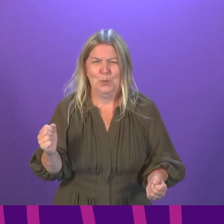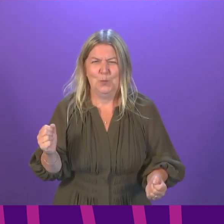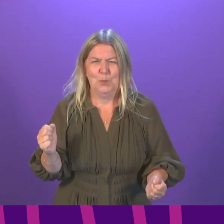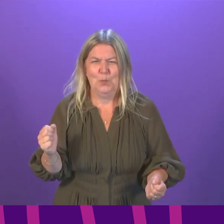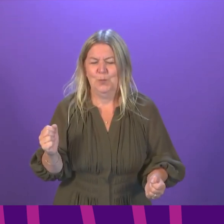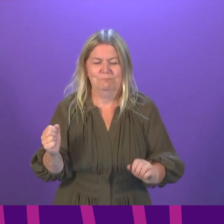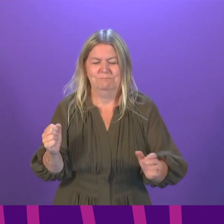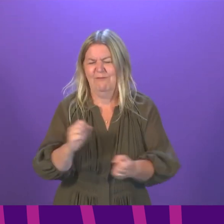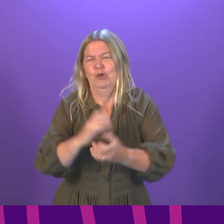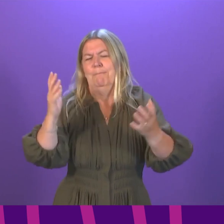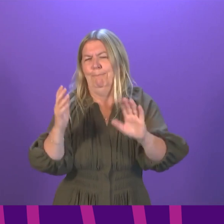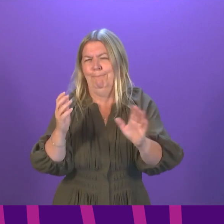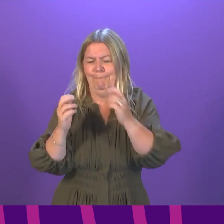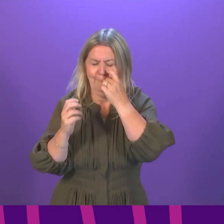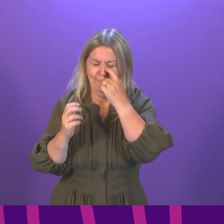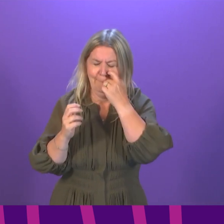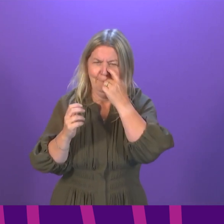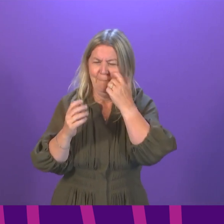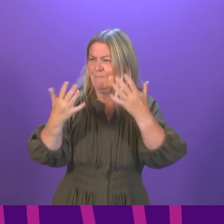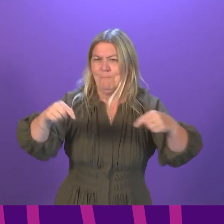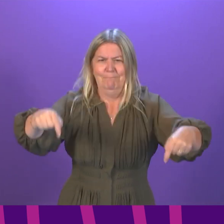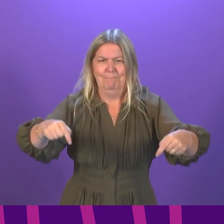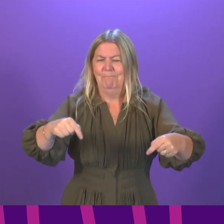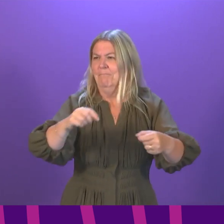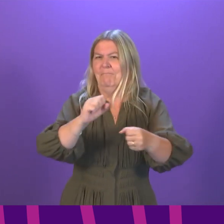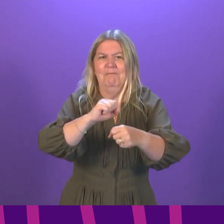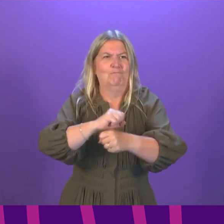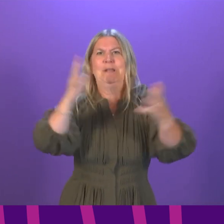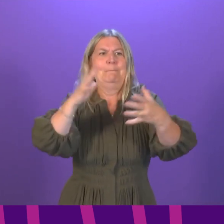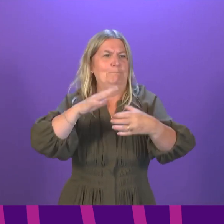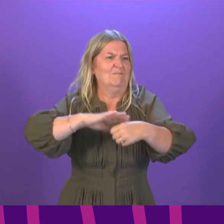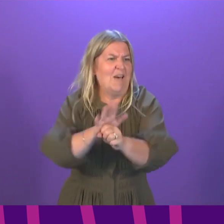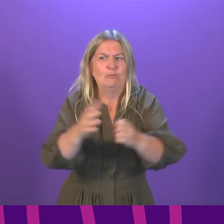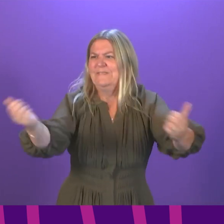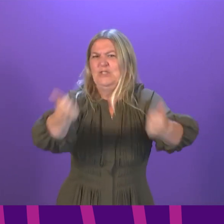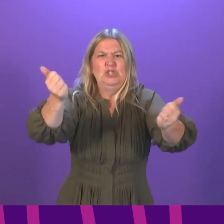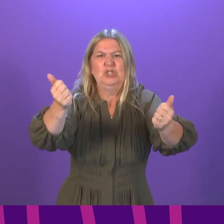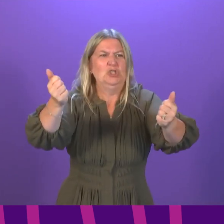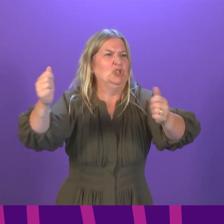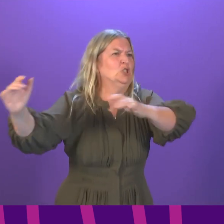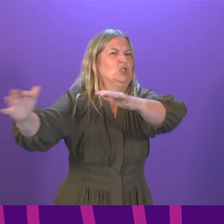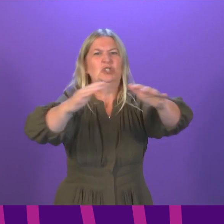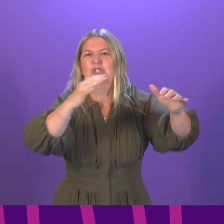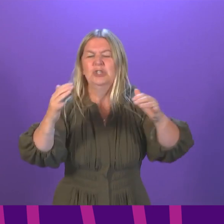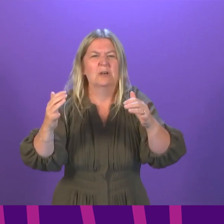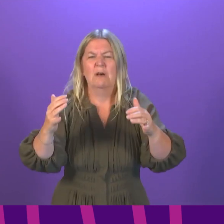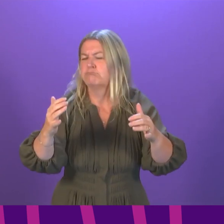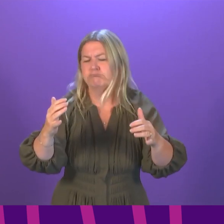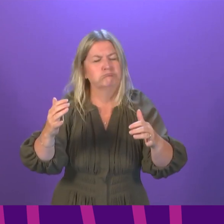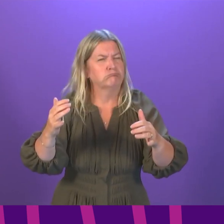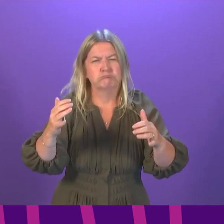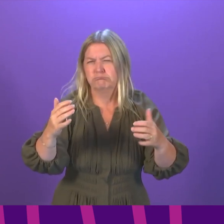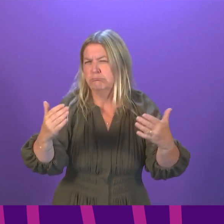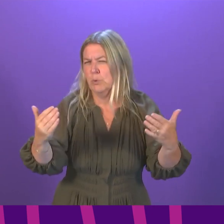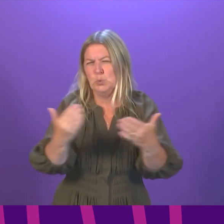event. I am not going to shout freedom from this virus because I think it misleads people. The virus is circulating, the risk of new variants